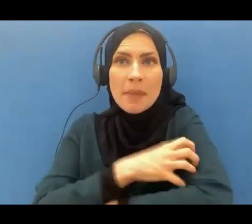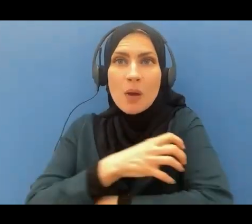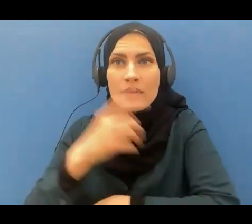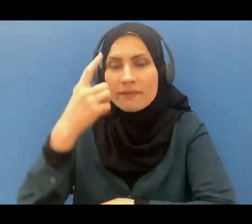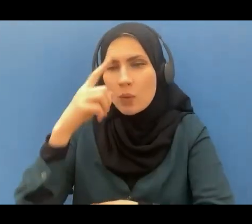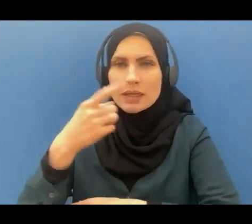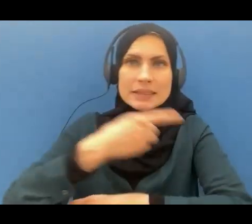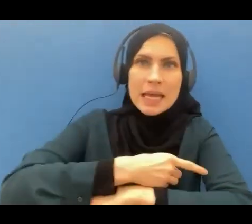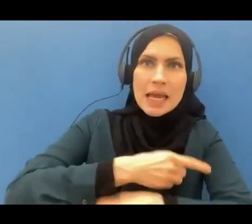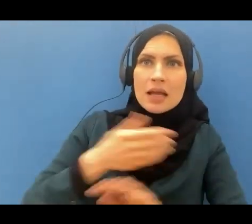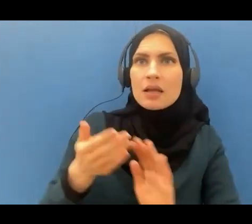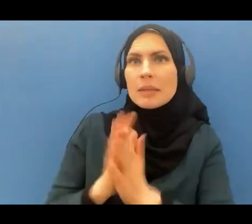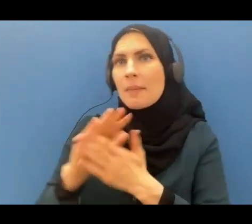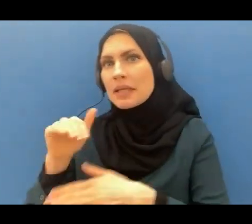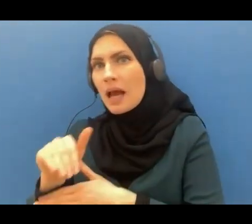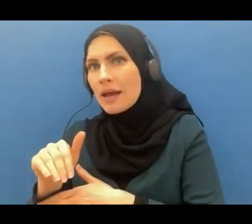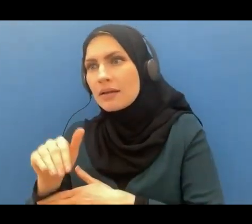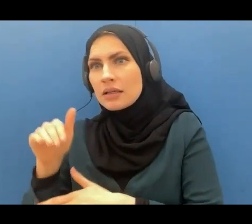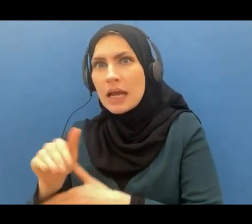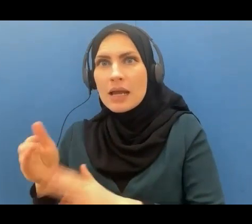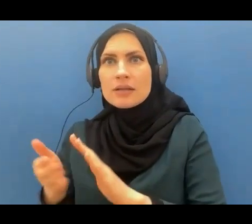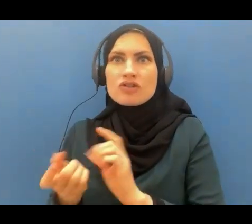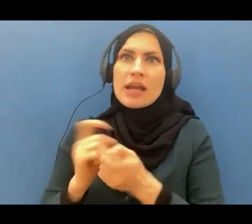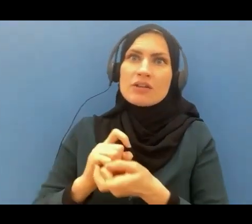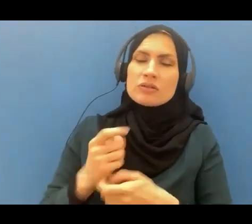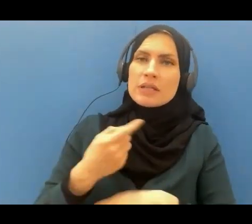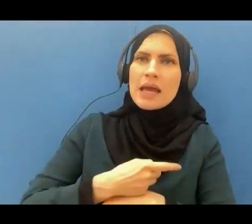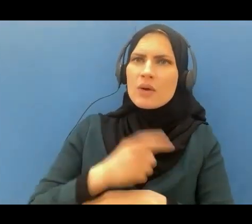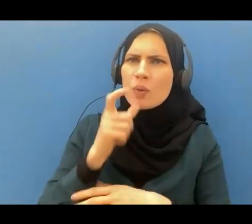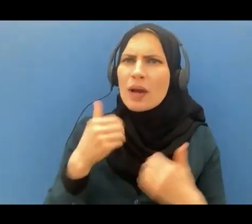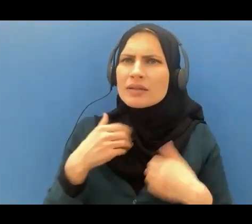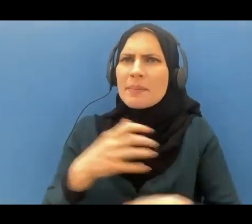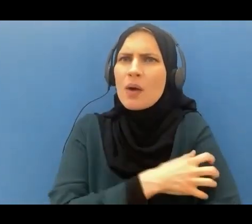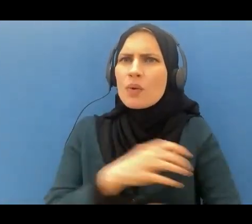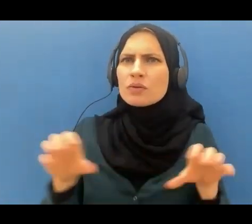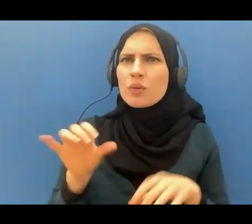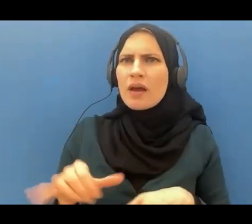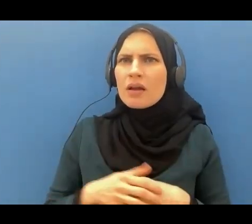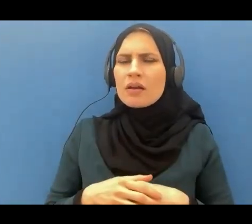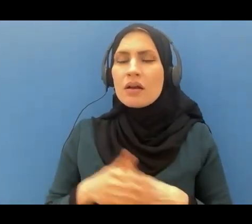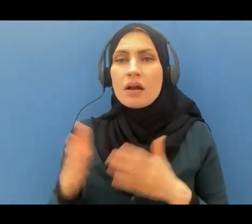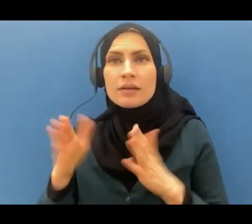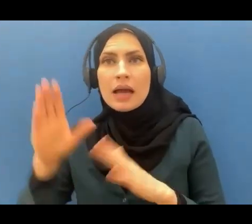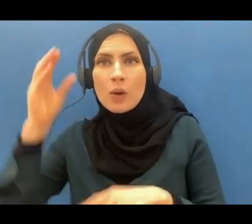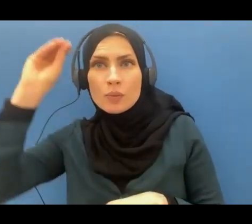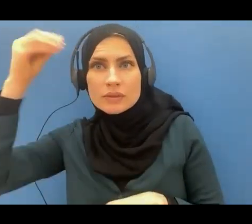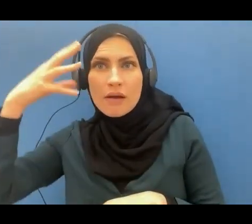night into the day who has the power to allow the sun to rise or to cover it completely